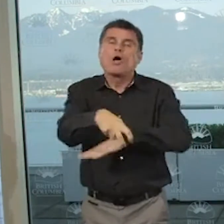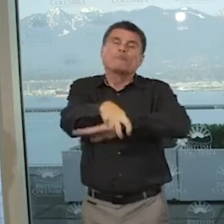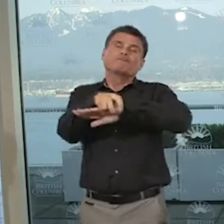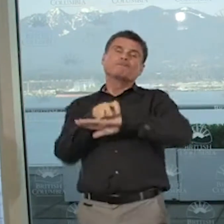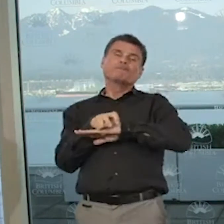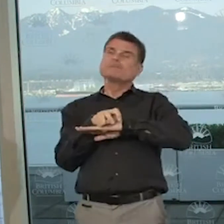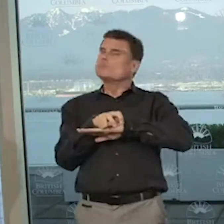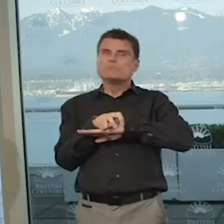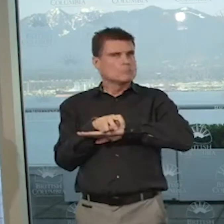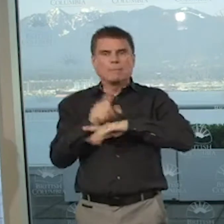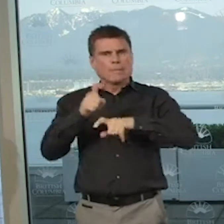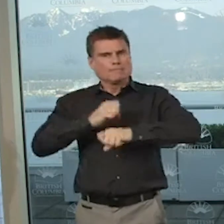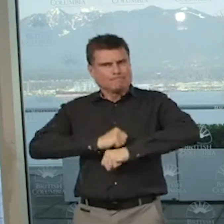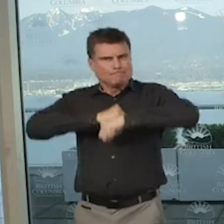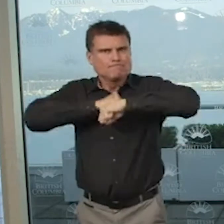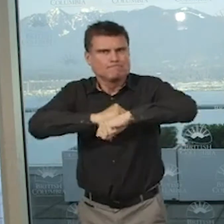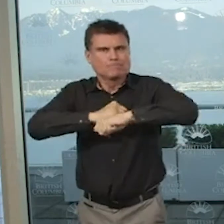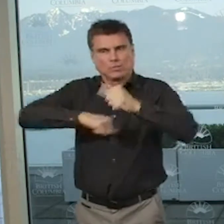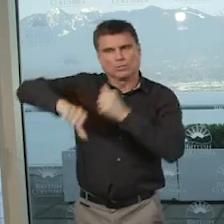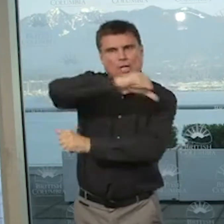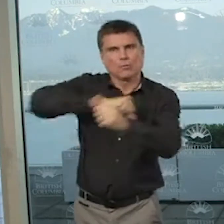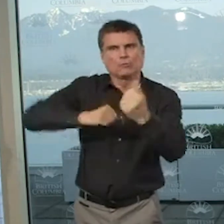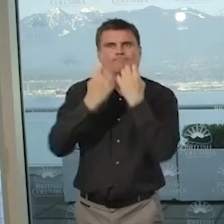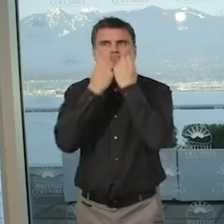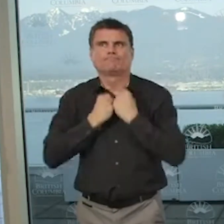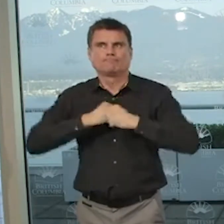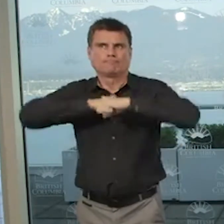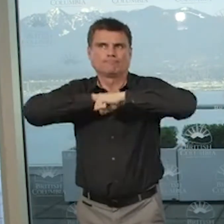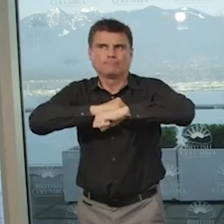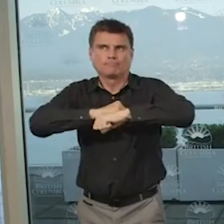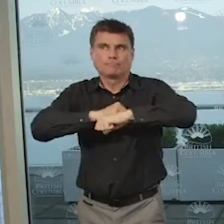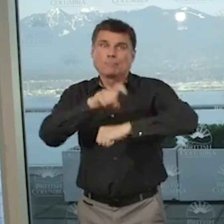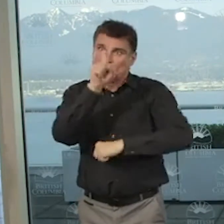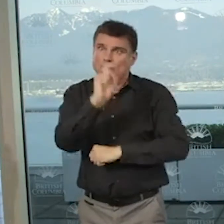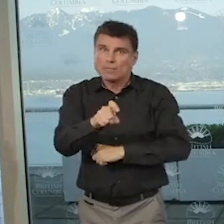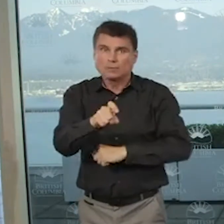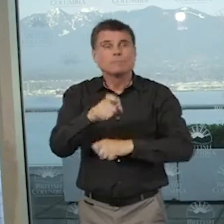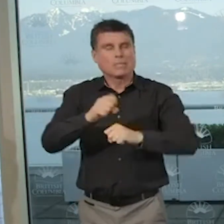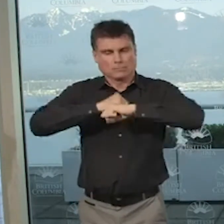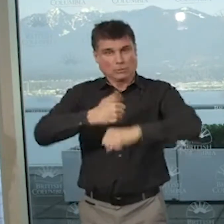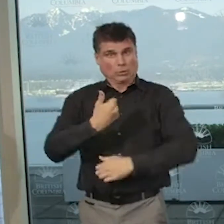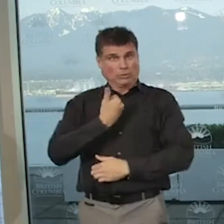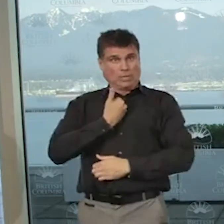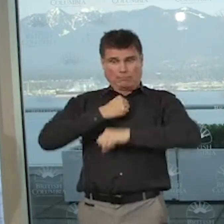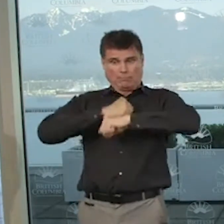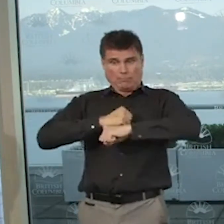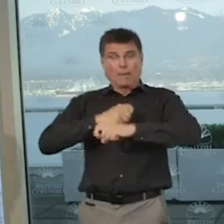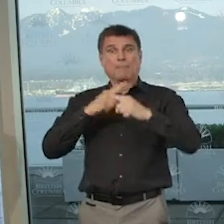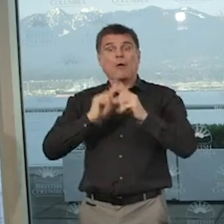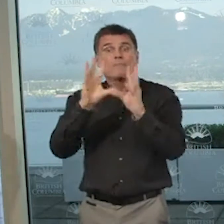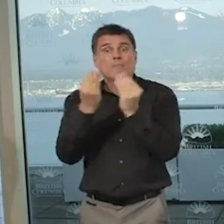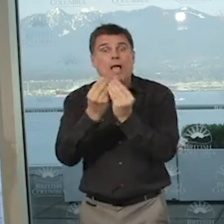next few weeks, it's going to protect ourselves, it's going to protect our families, and going to protect our communities.